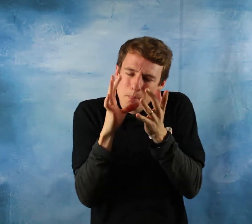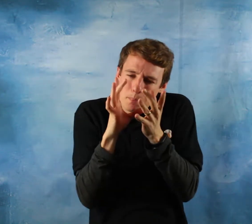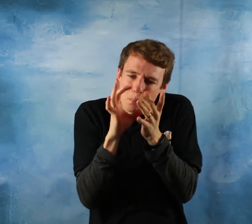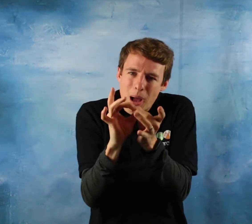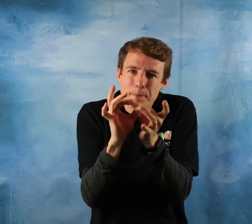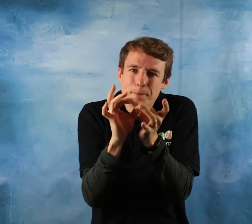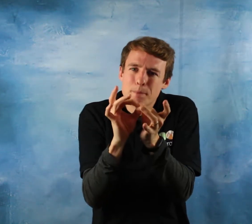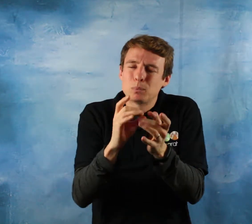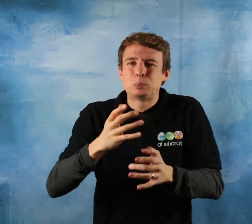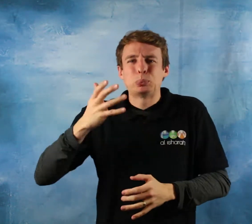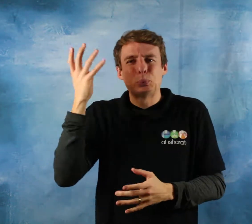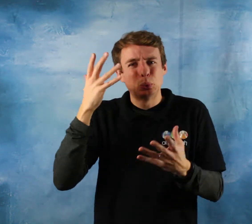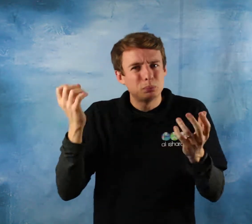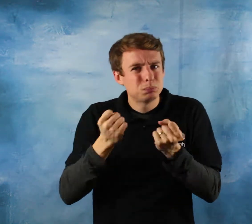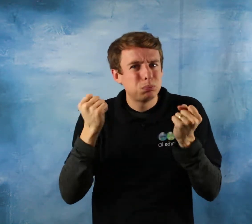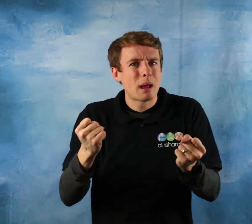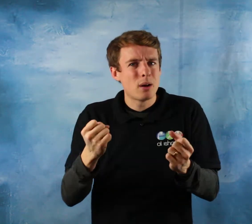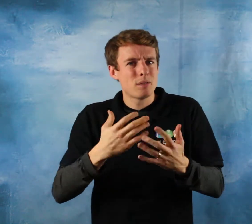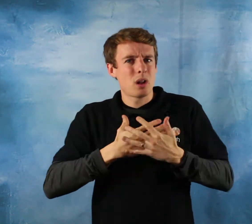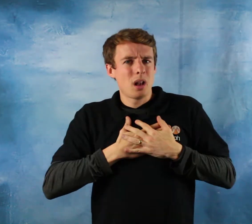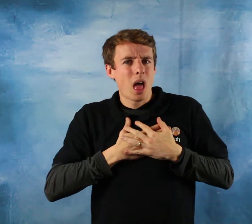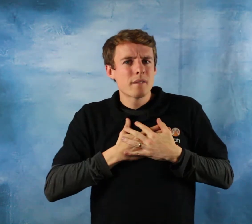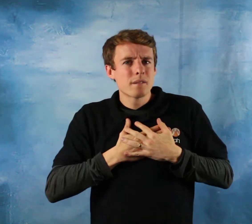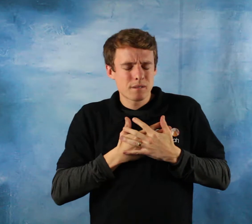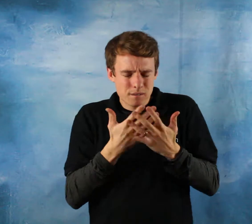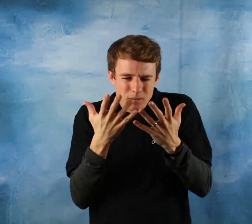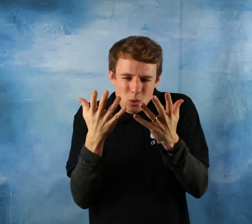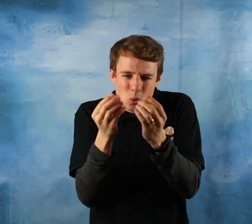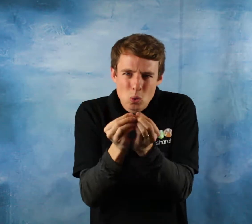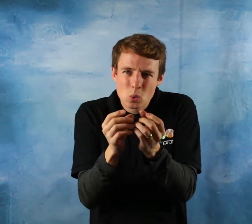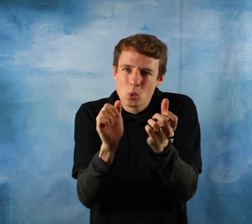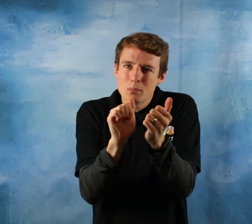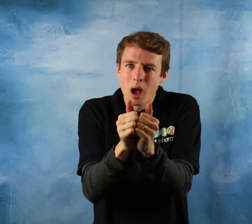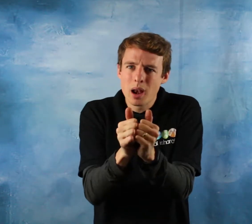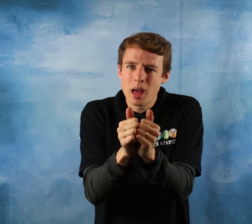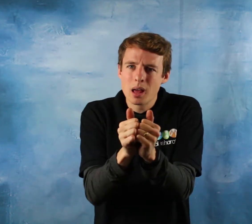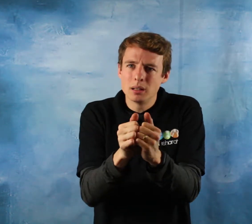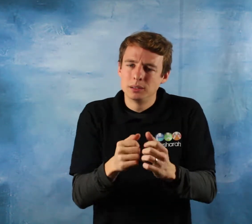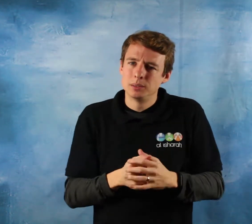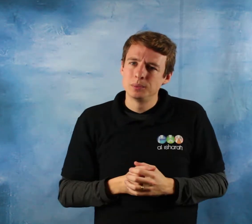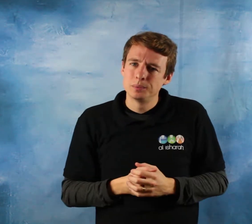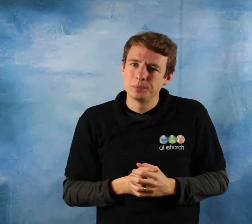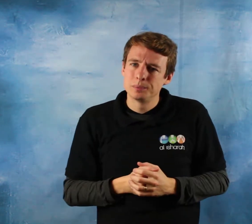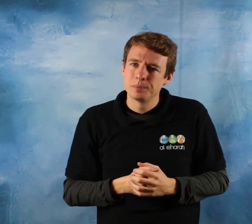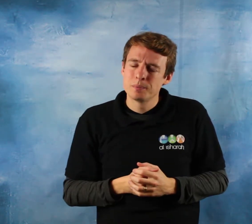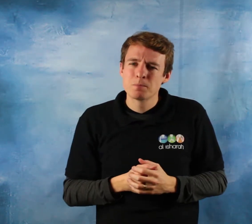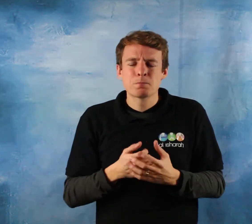have we given this ayah much thought have we given the nature of our relationship with our